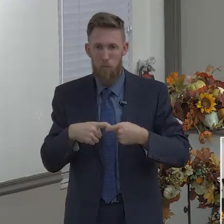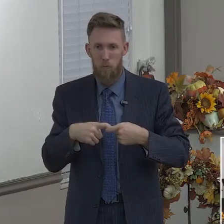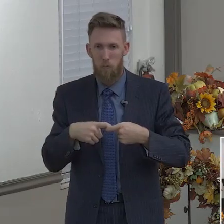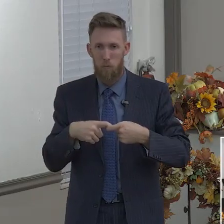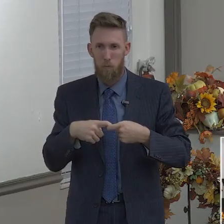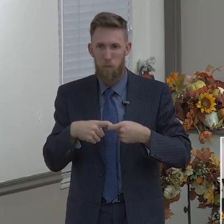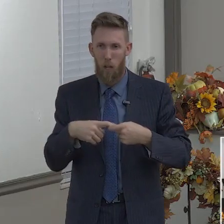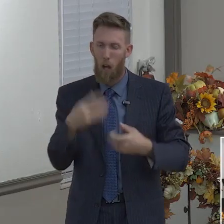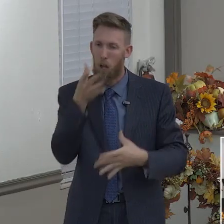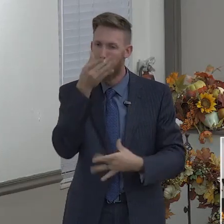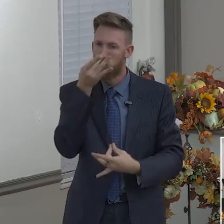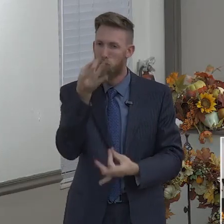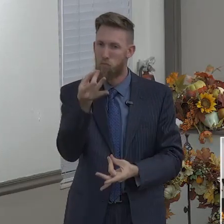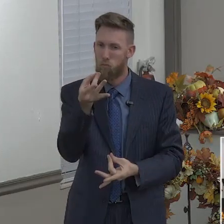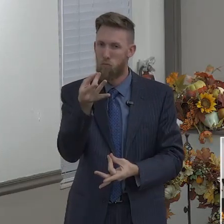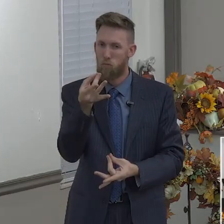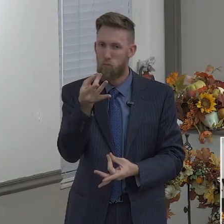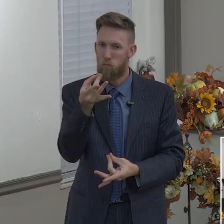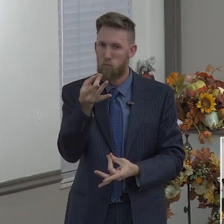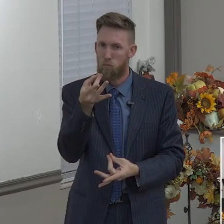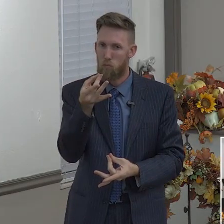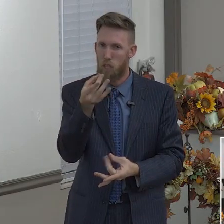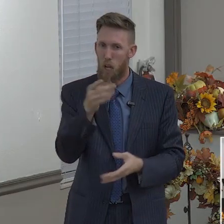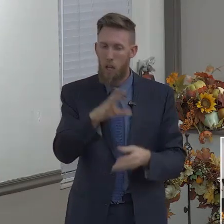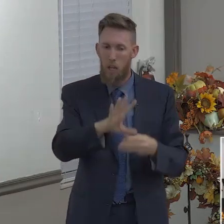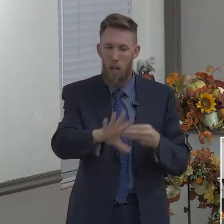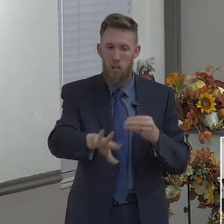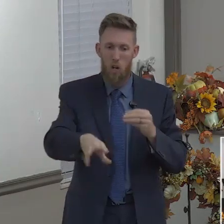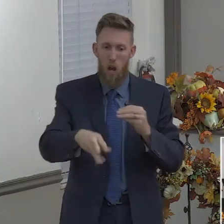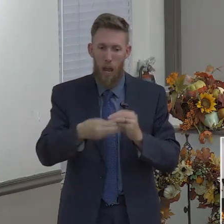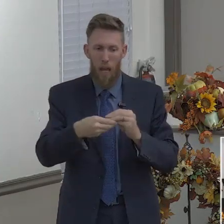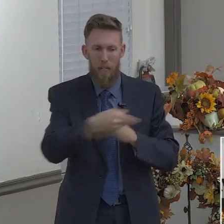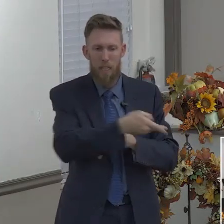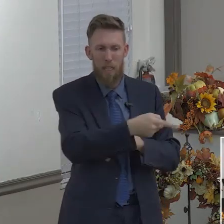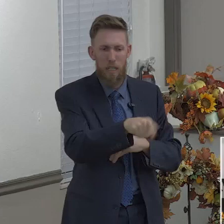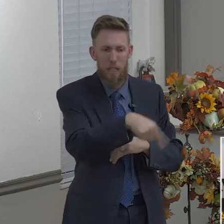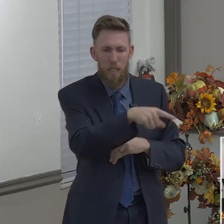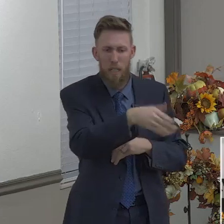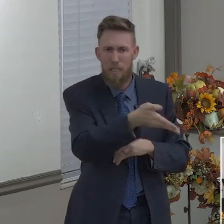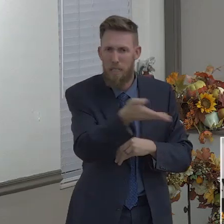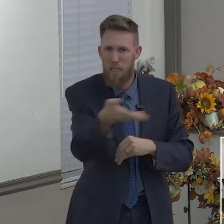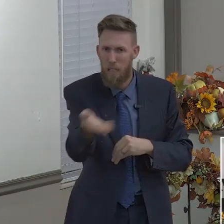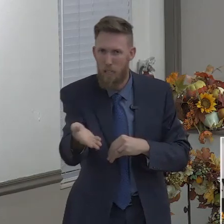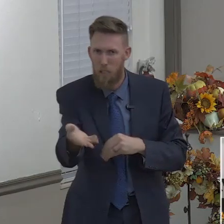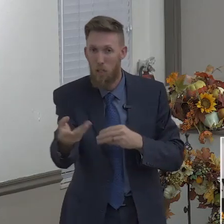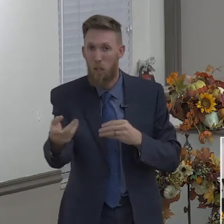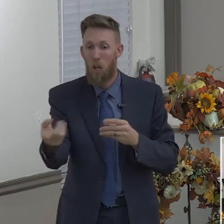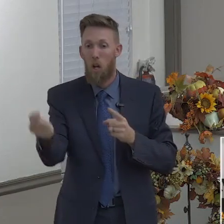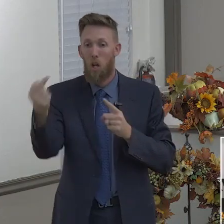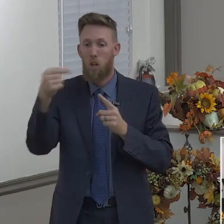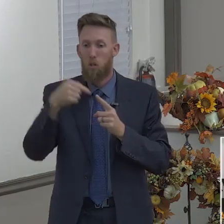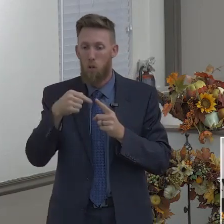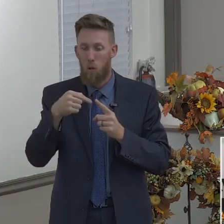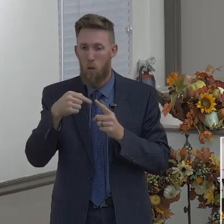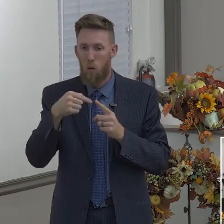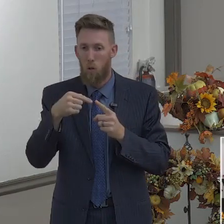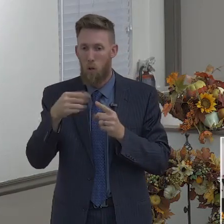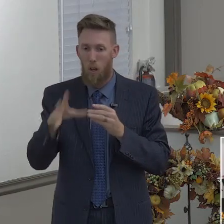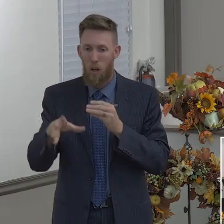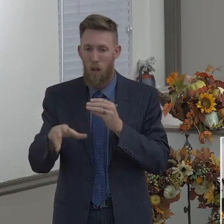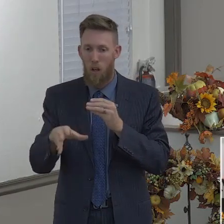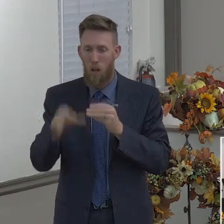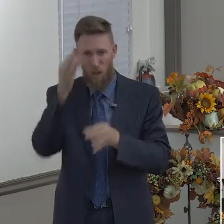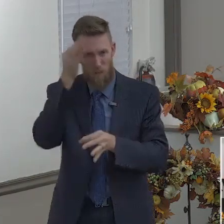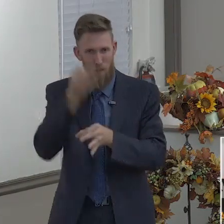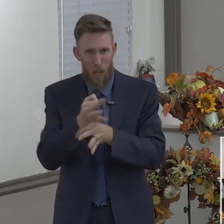that you're adding these things to your faith. Okay? Ephesians 6.16 says, above all,